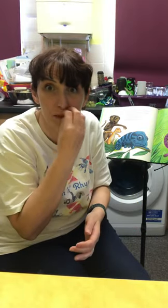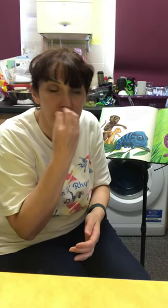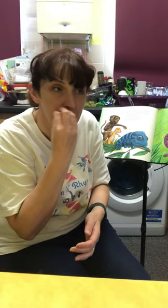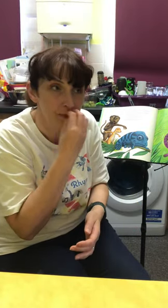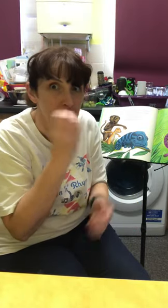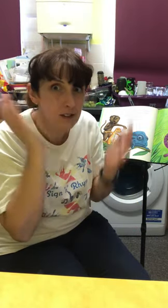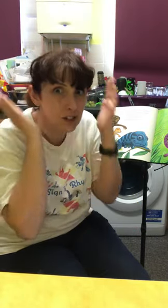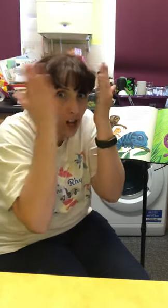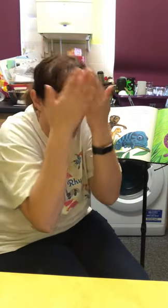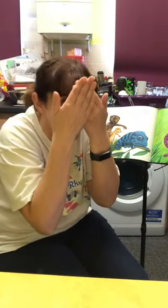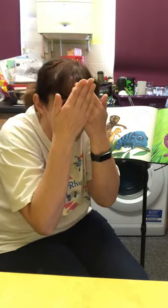to hide.